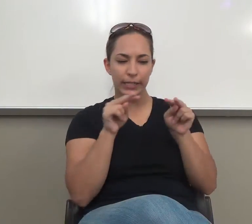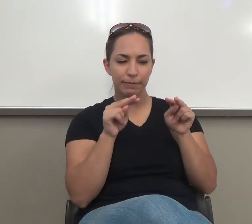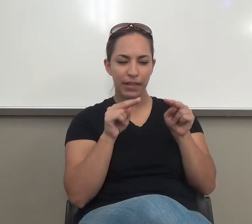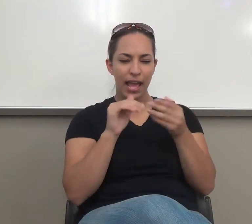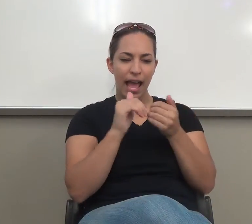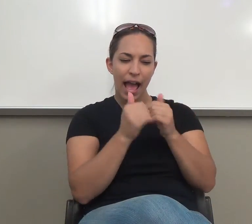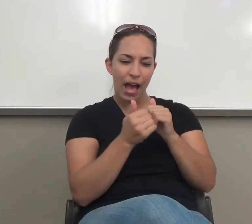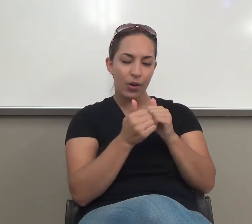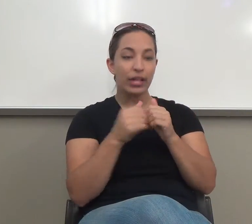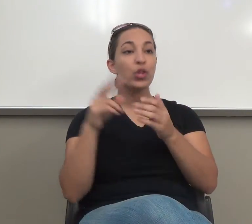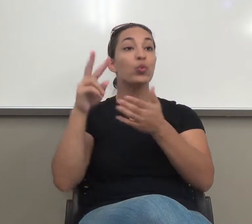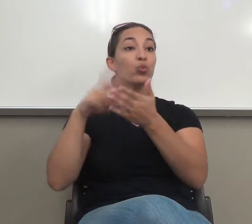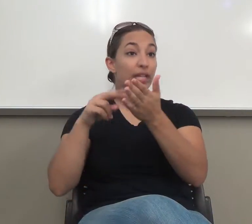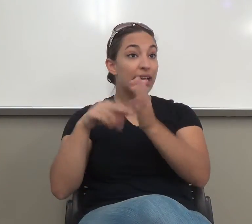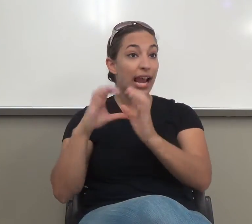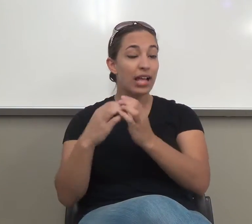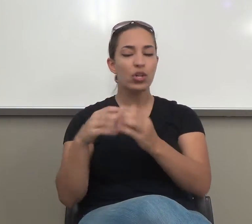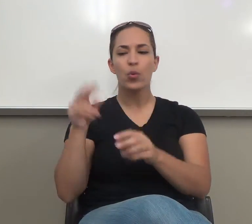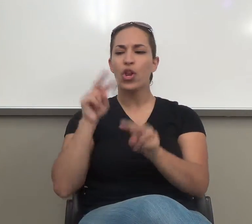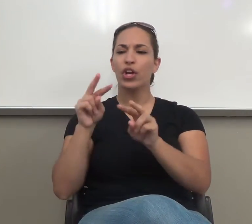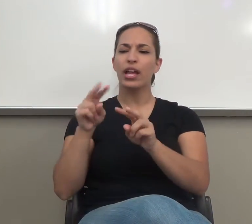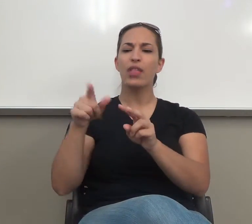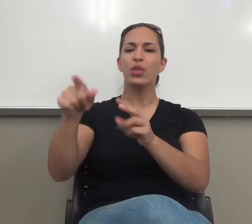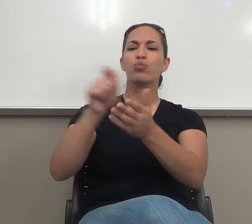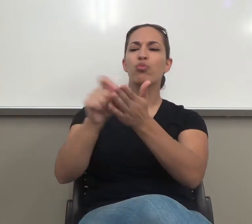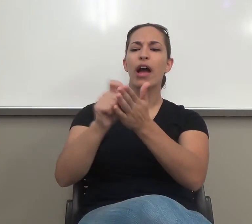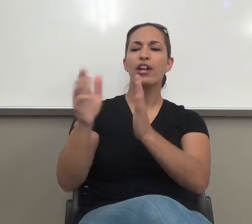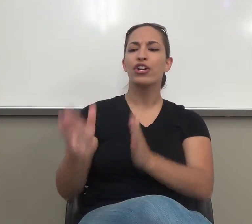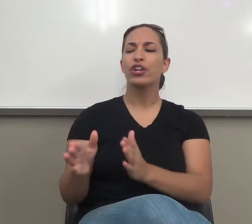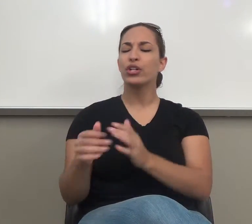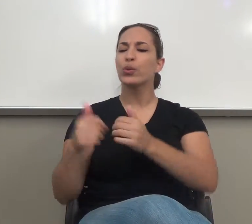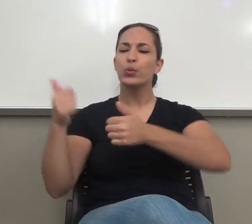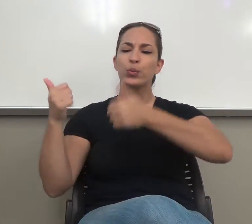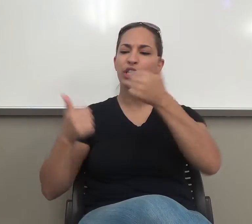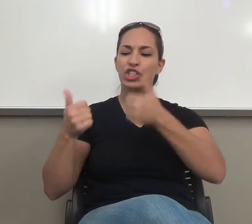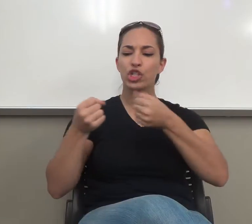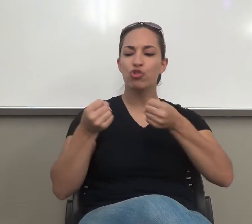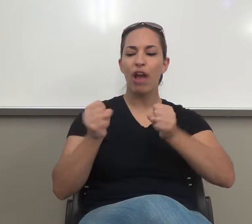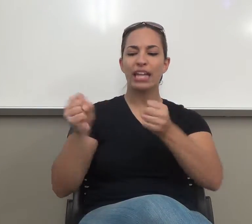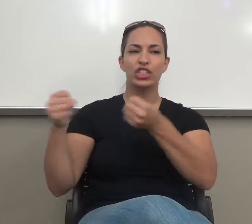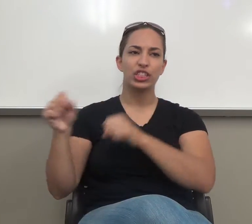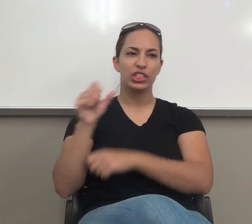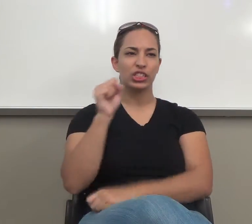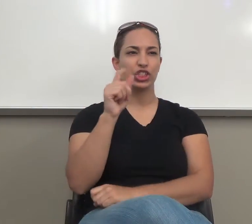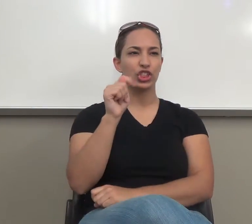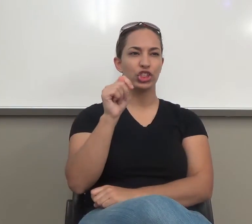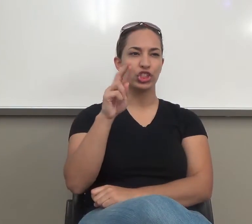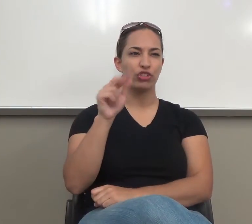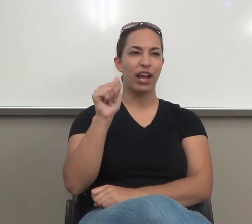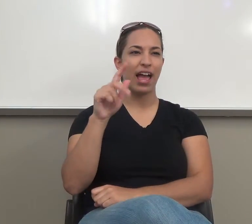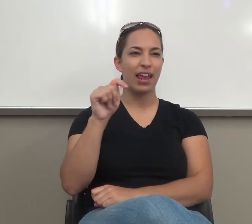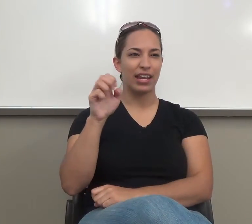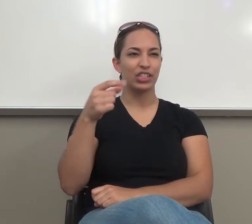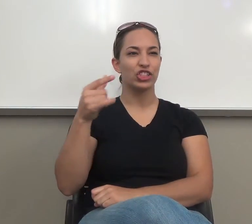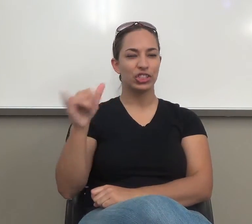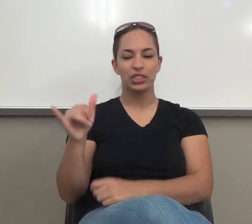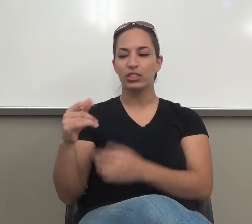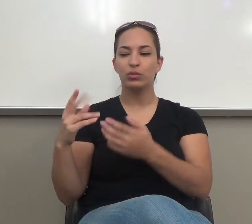reading class, we're looking at how, what did, which one of these strategies did the writer use to organize the paragraph? Here, we're going to be doing it